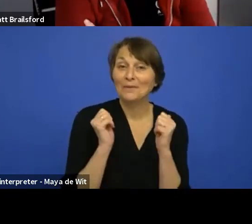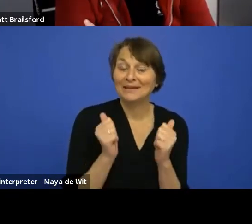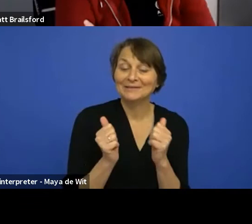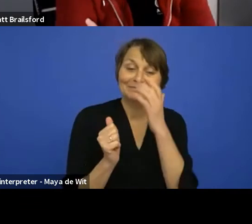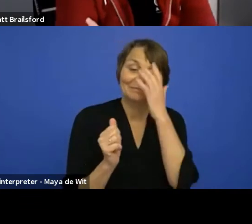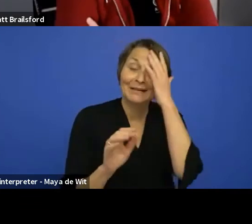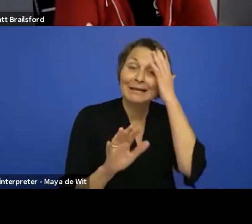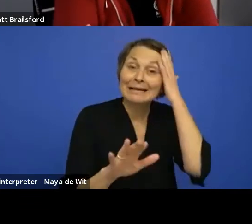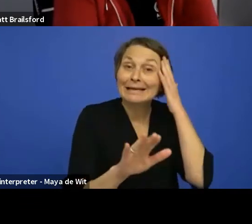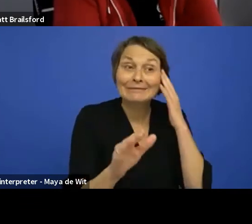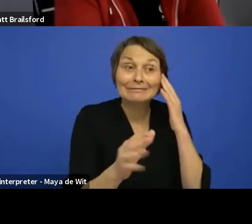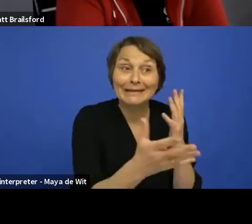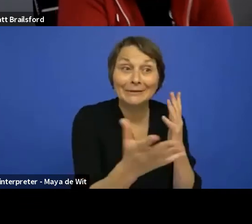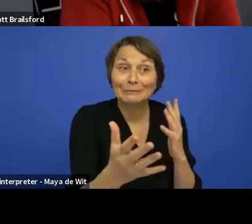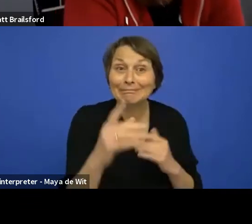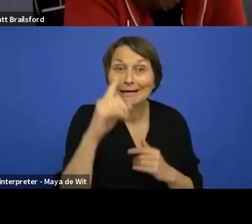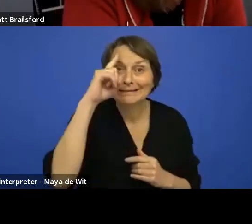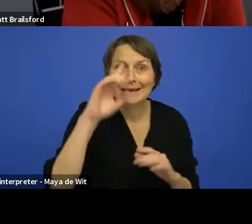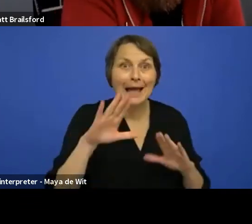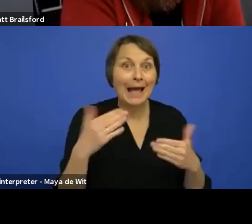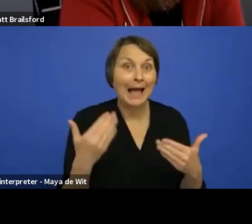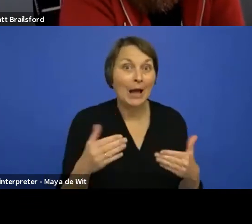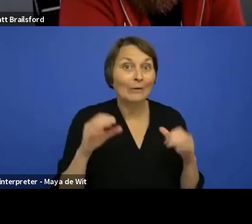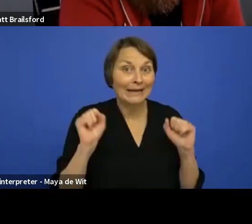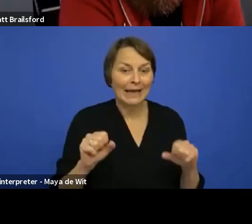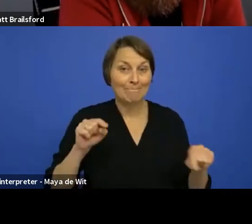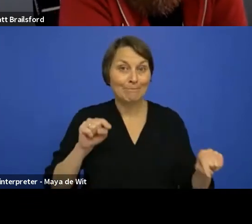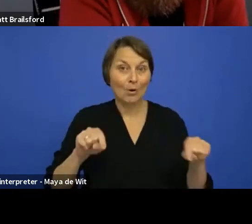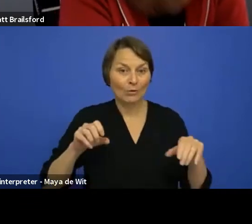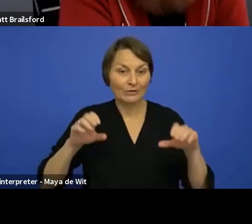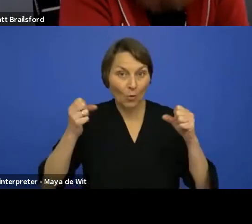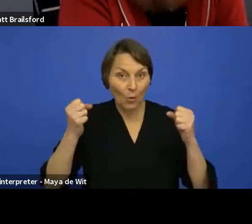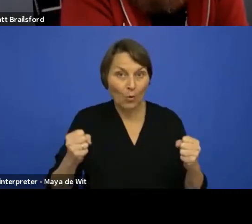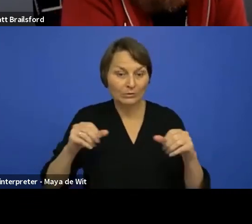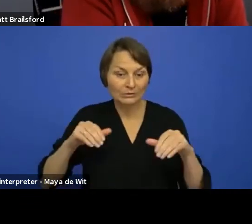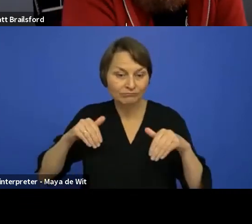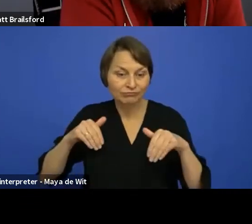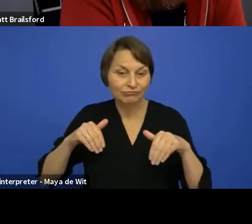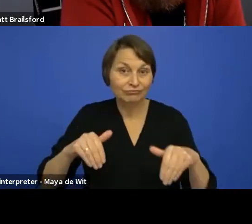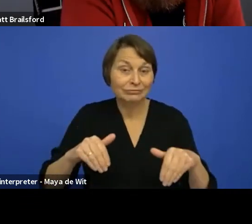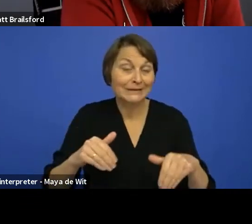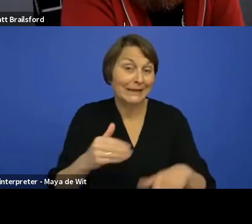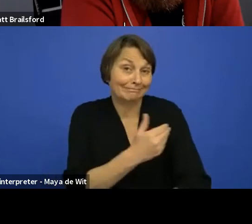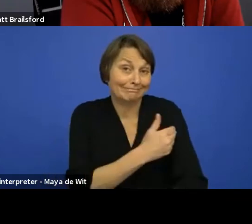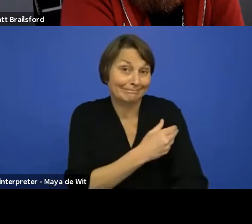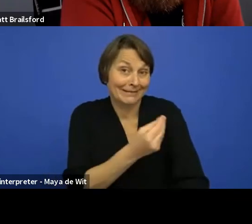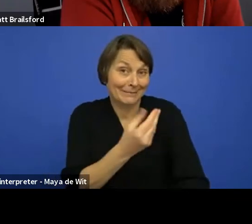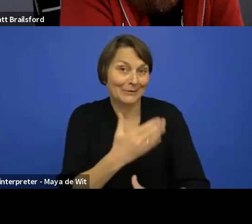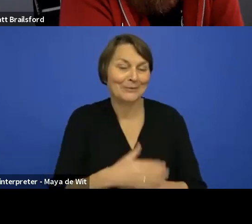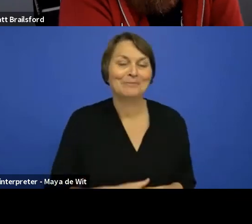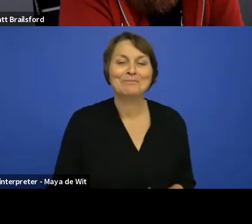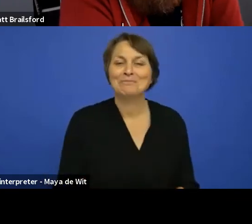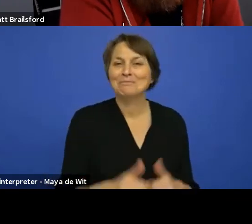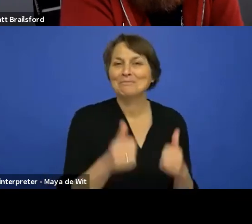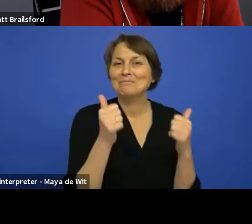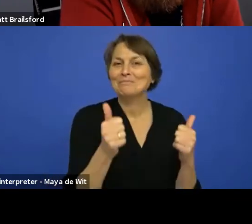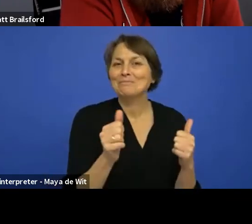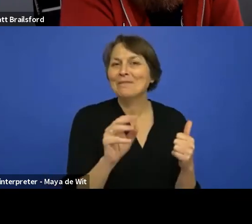anybody has ideas on how we could do that, please reach out. That would be awesome. Well, then that's a good one to lead into the next one. How, how do we see,